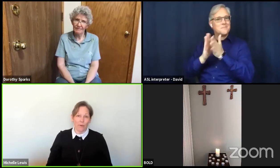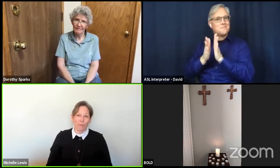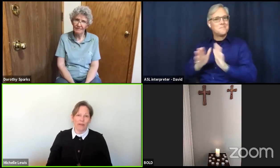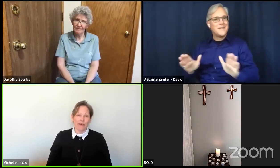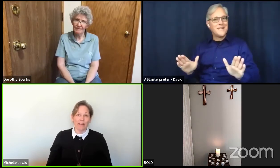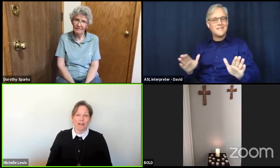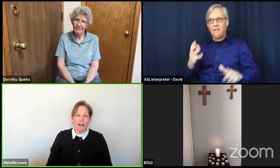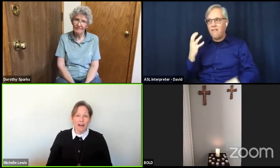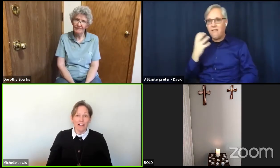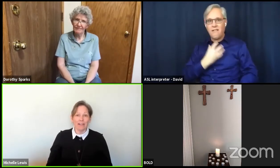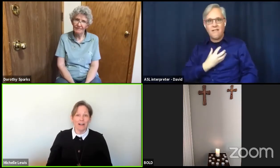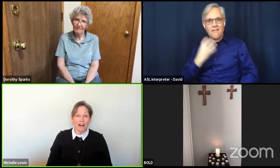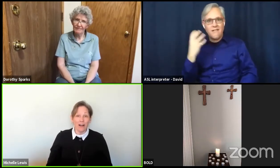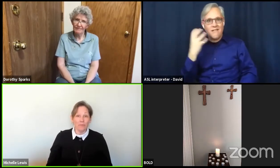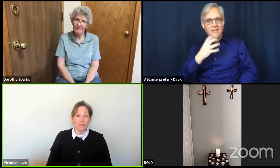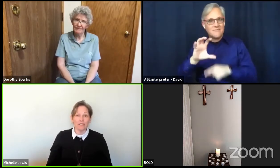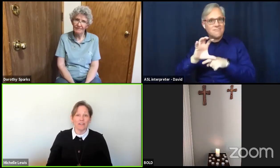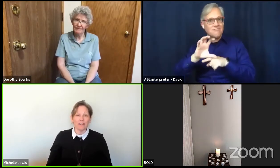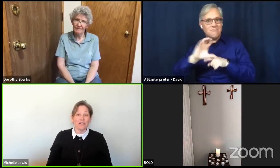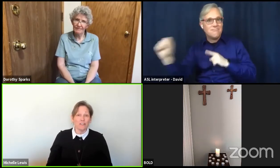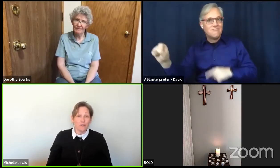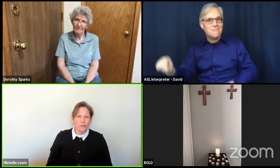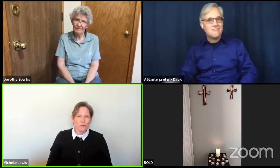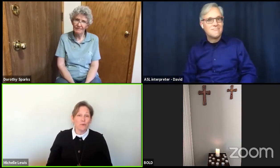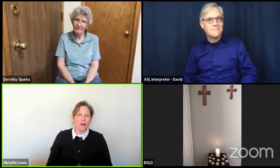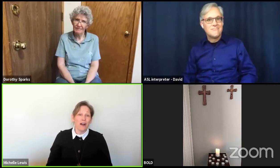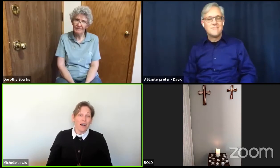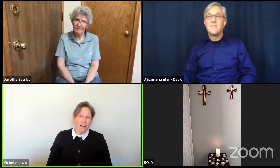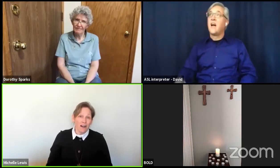God comes to us.